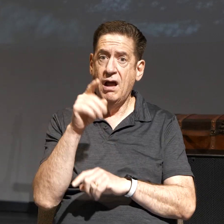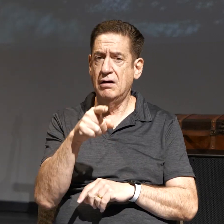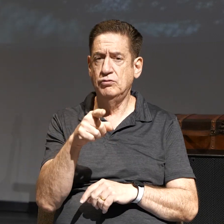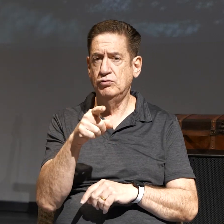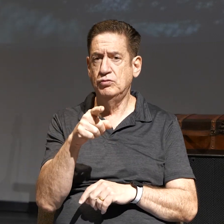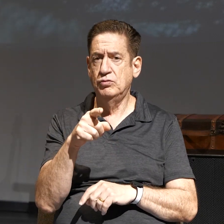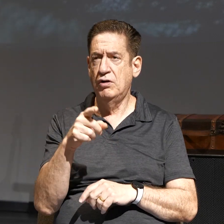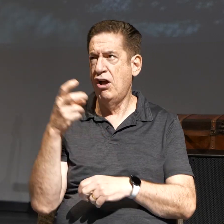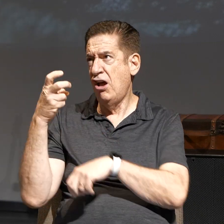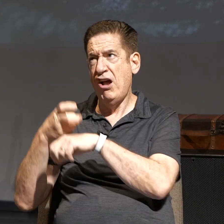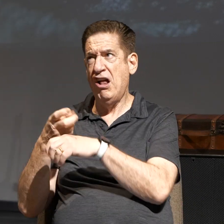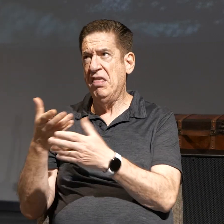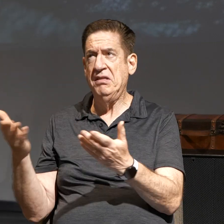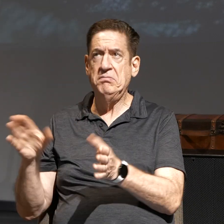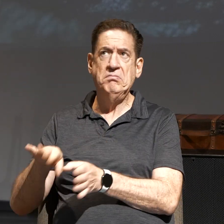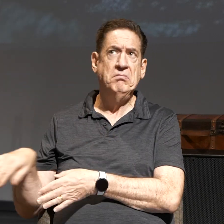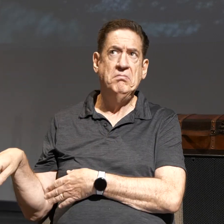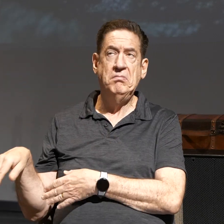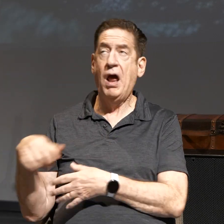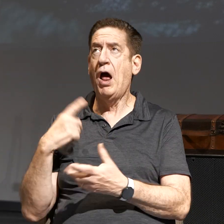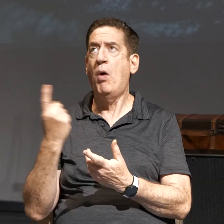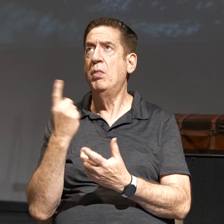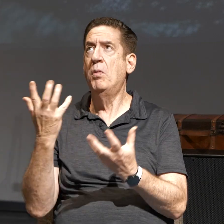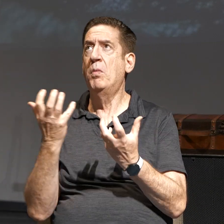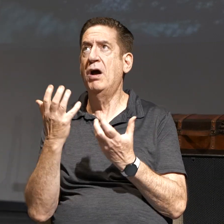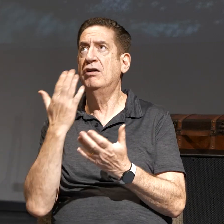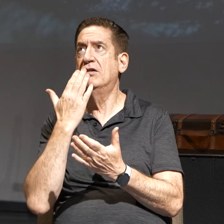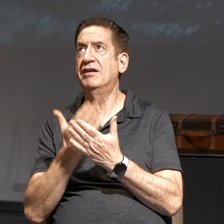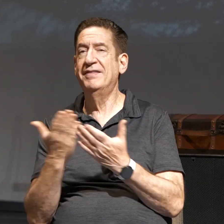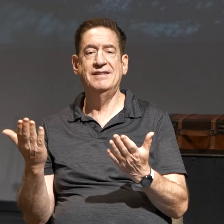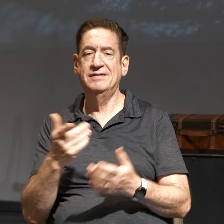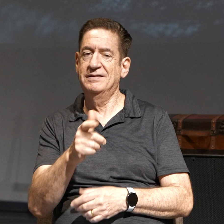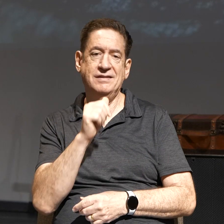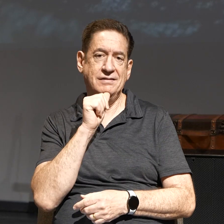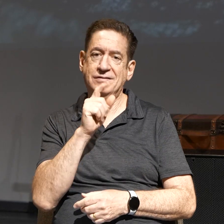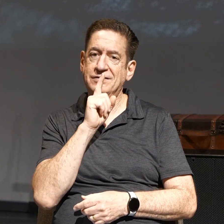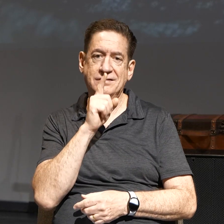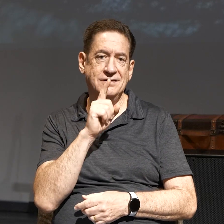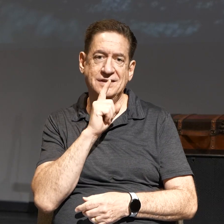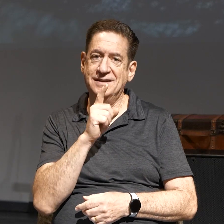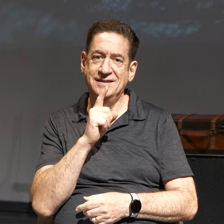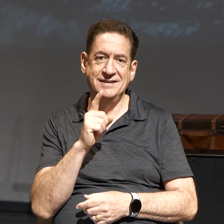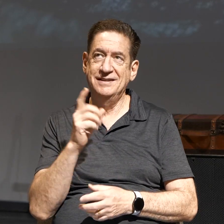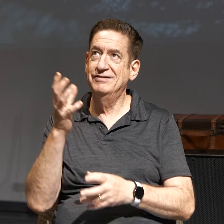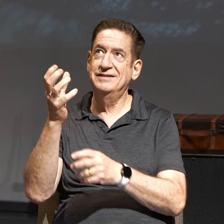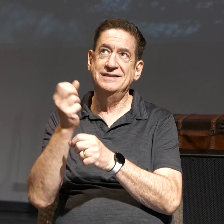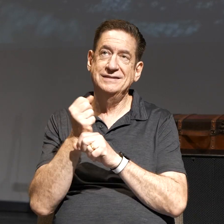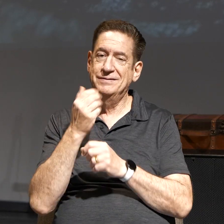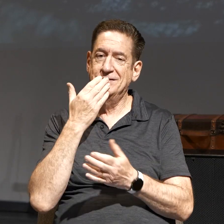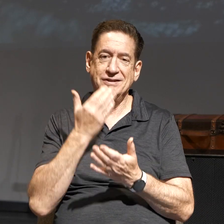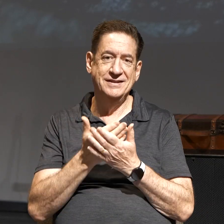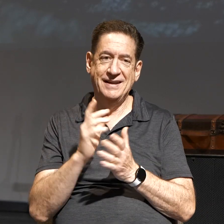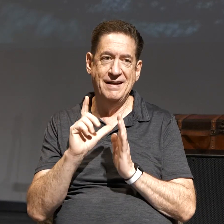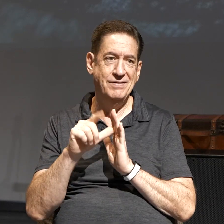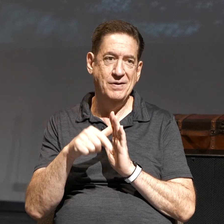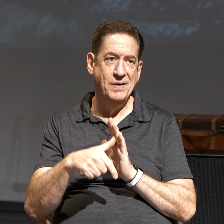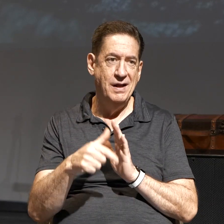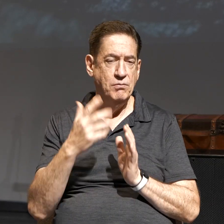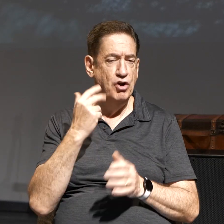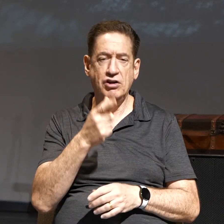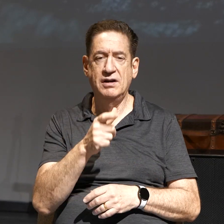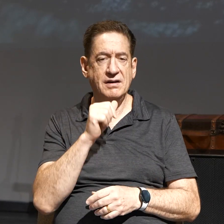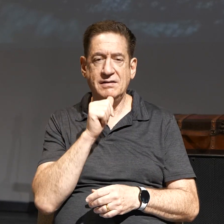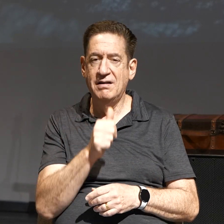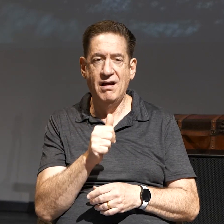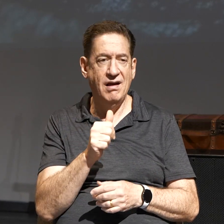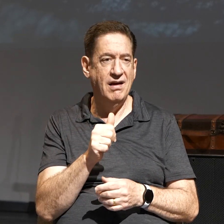the hard things only to receive the good things, you're not going to really ultimately receive the good things after a while. They're not going to be